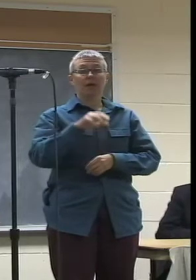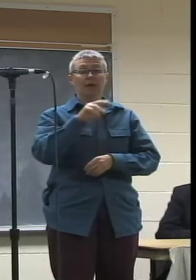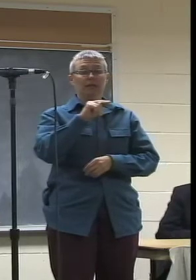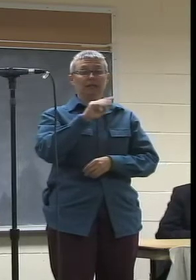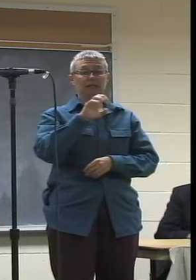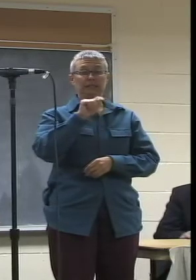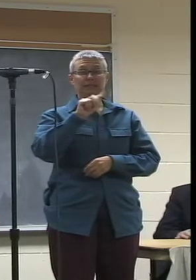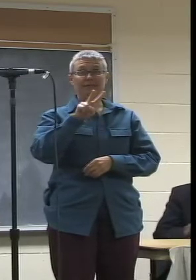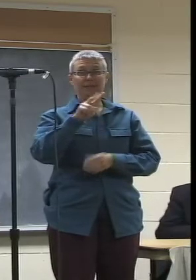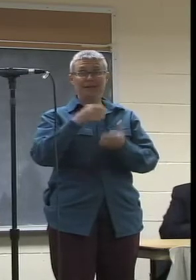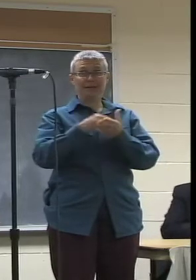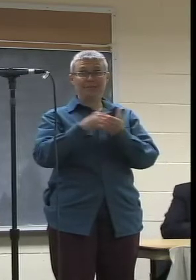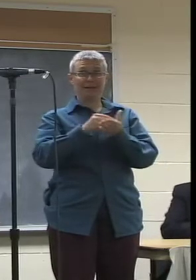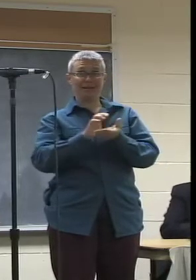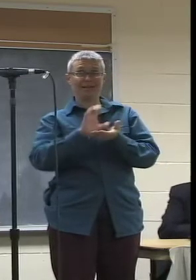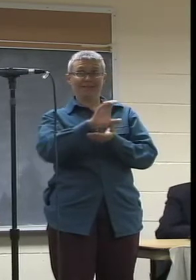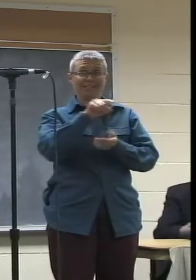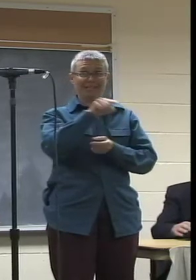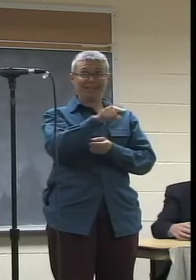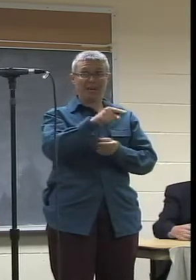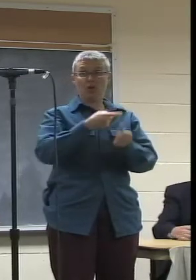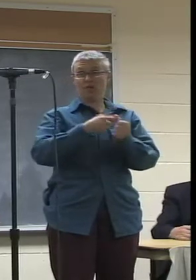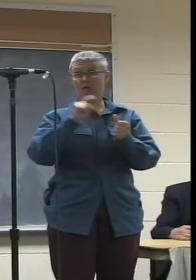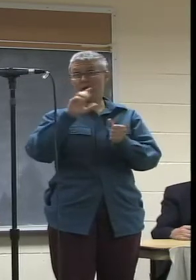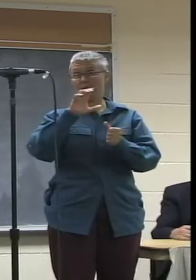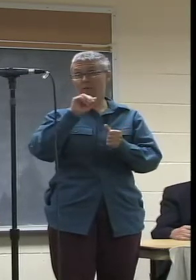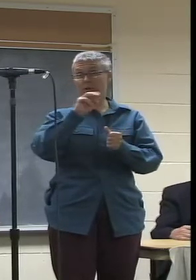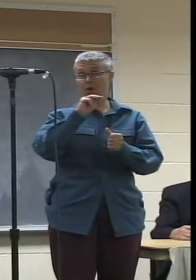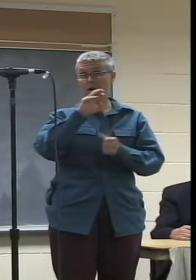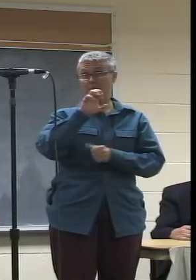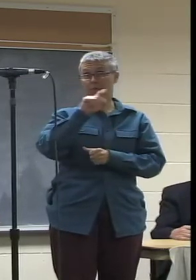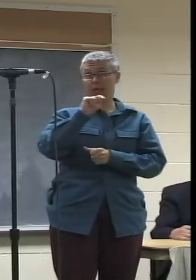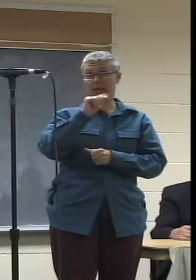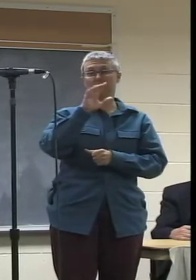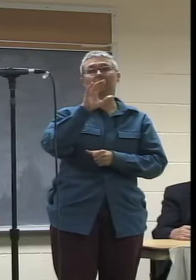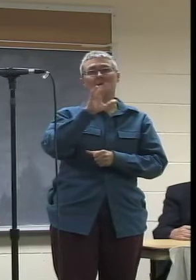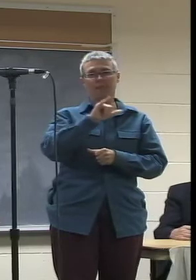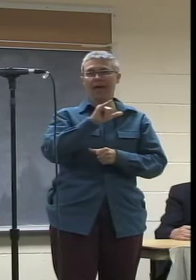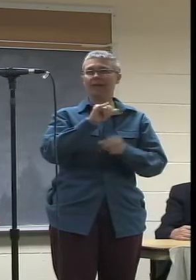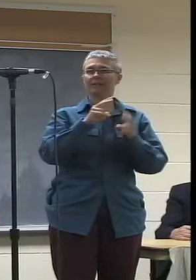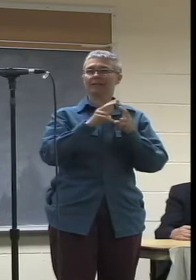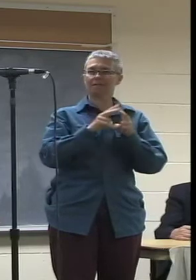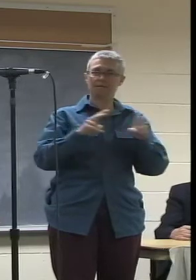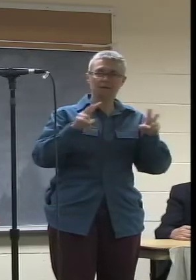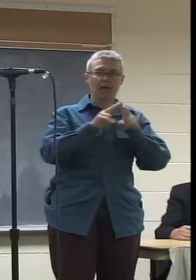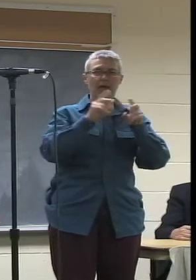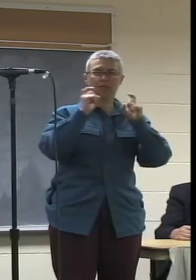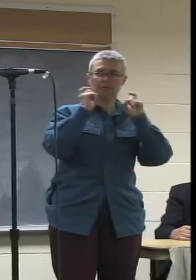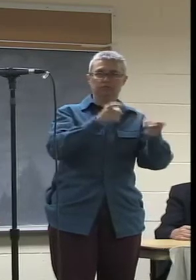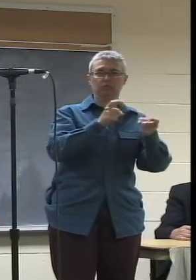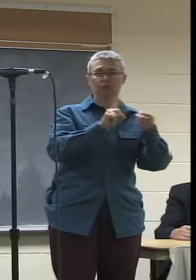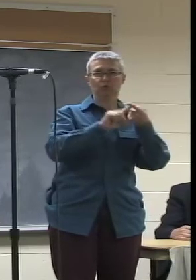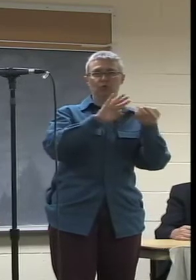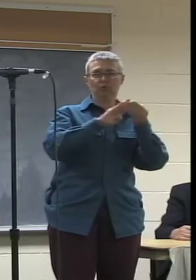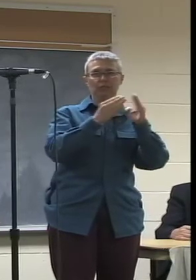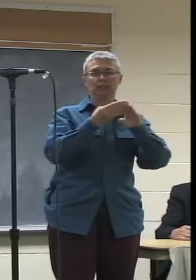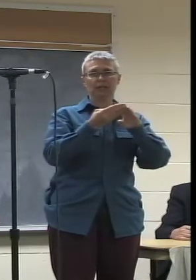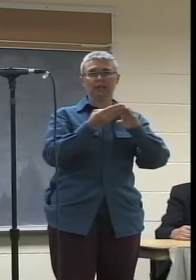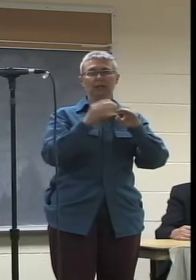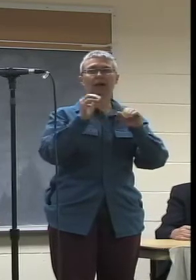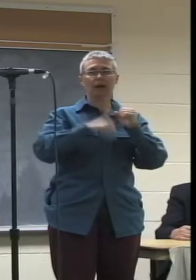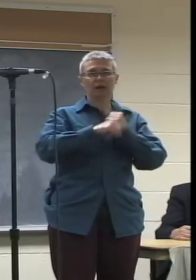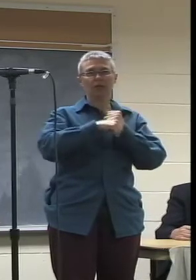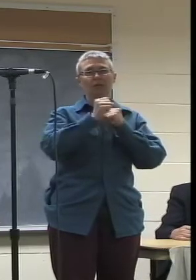money put into NCTV from Comcast is an investment in the city. And I really could go on and on why that is an investment.